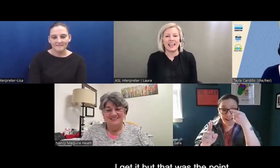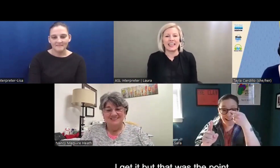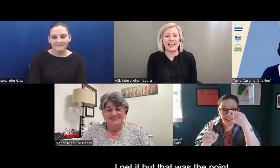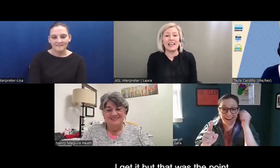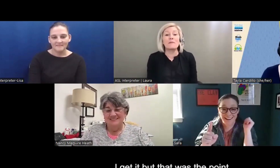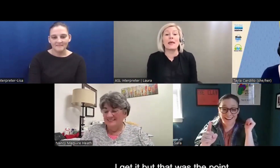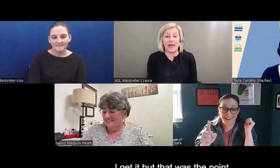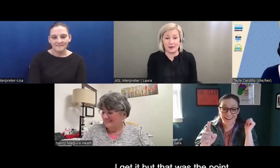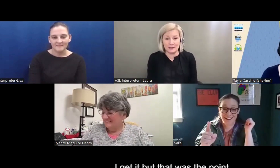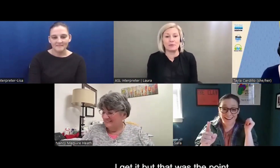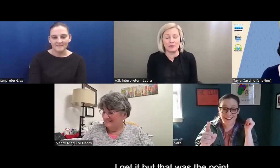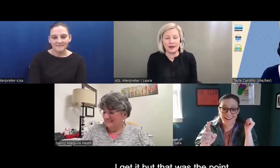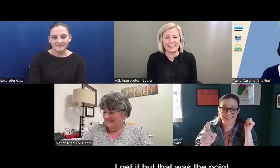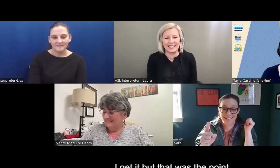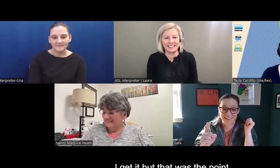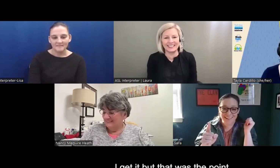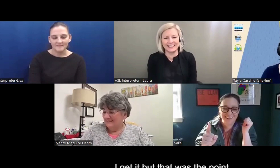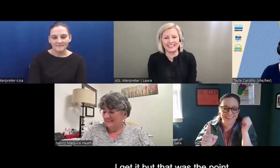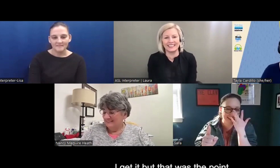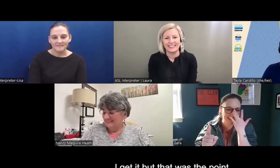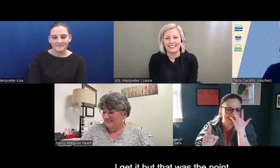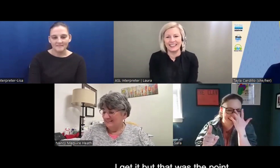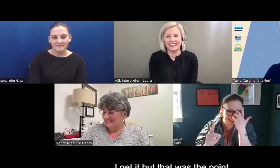And I get it, but that was the point.